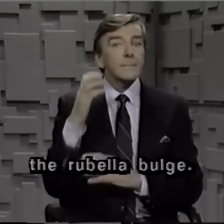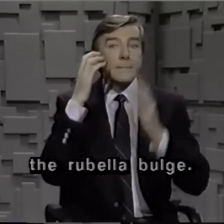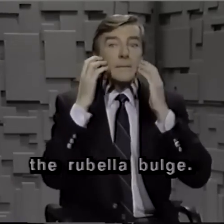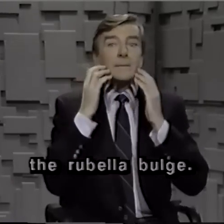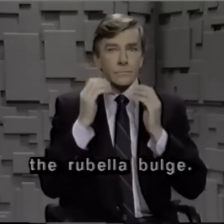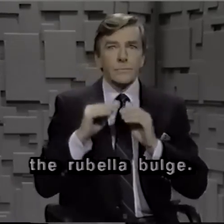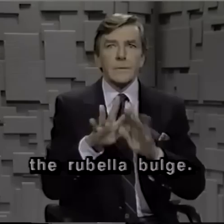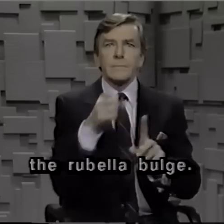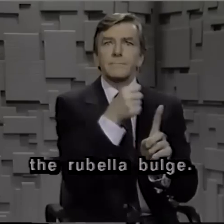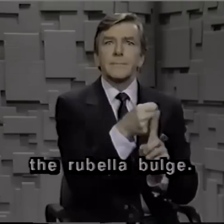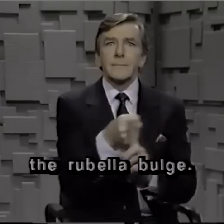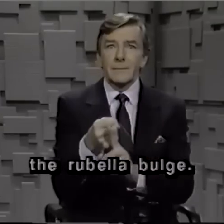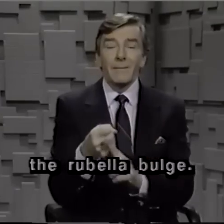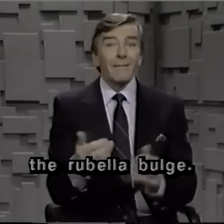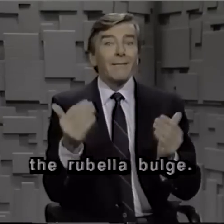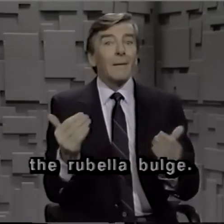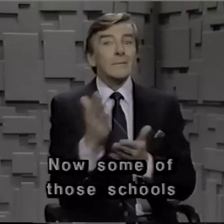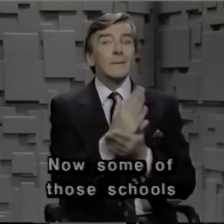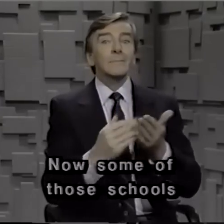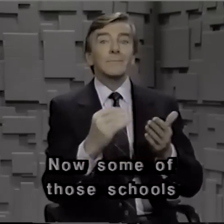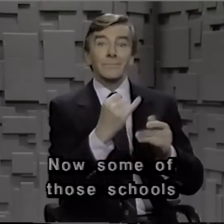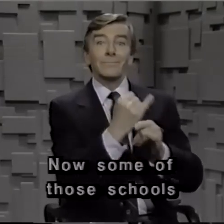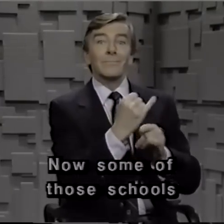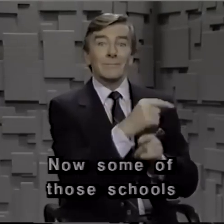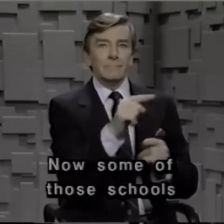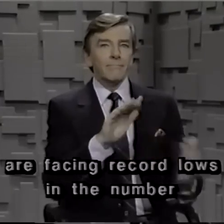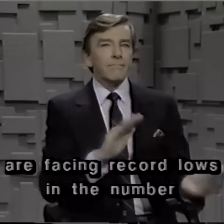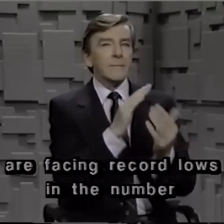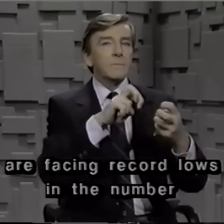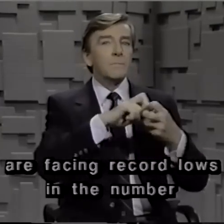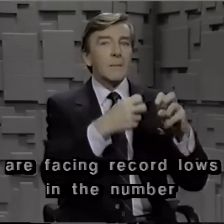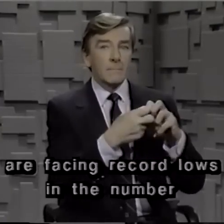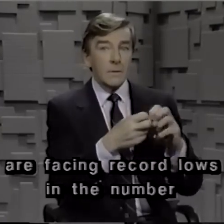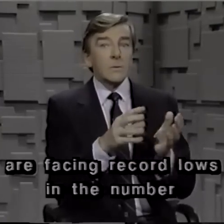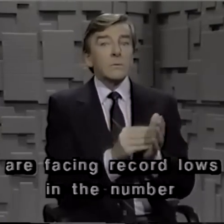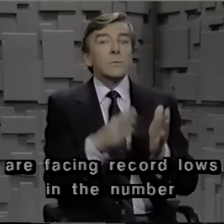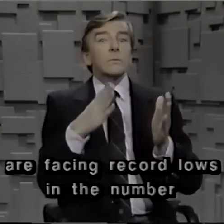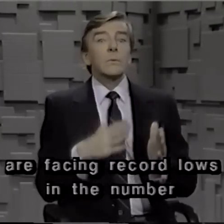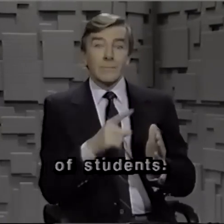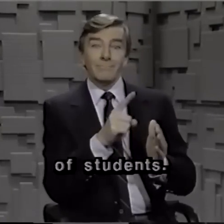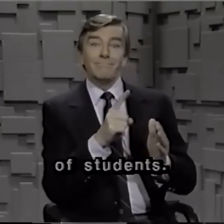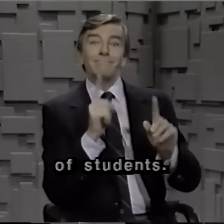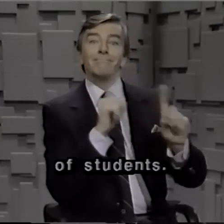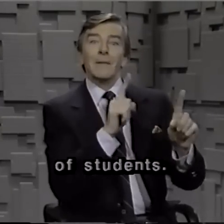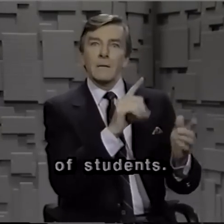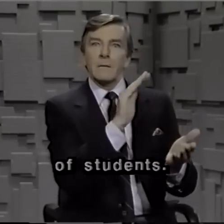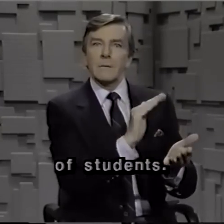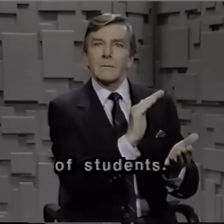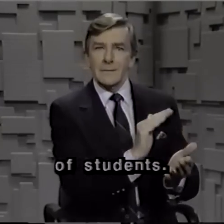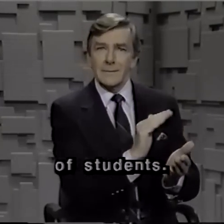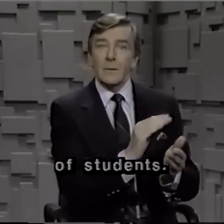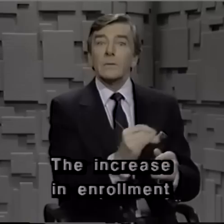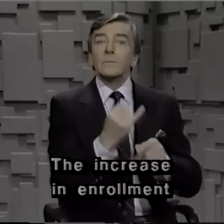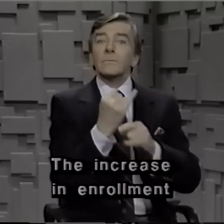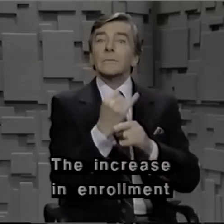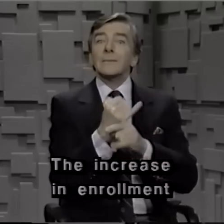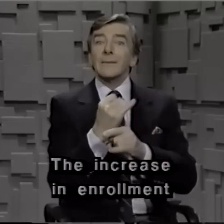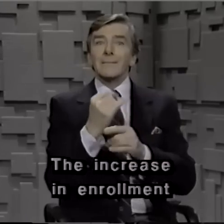bulge. Now, some of those schools are facing record lows in the number of students. The increase in the